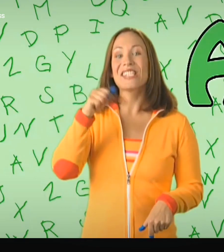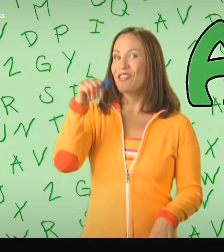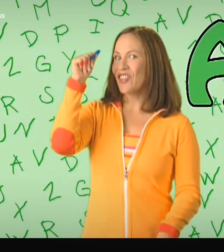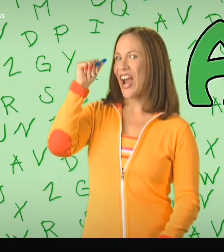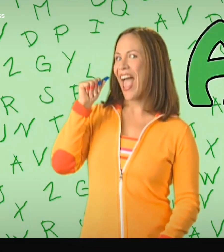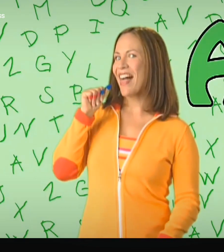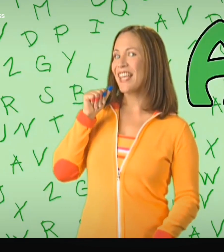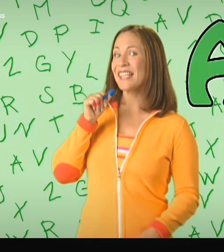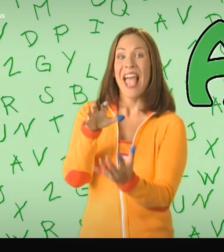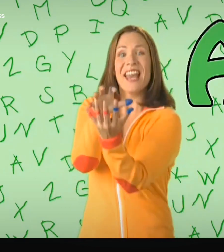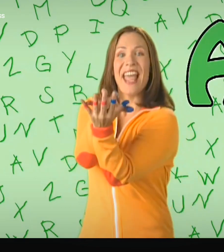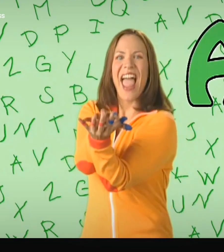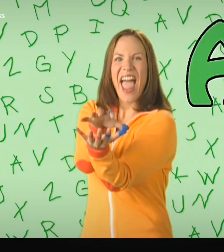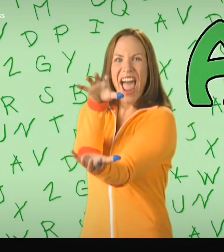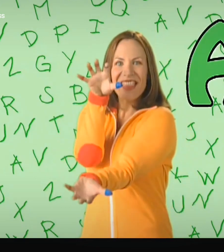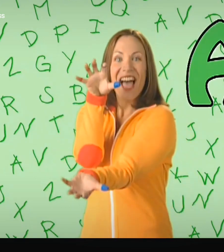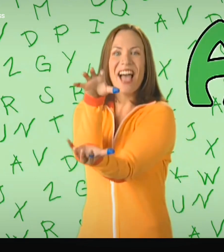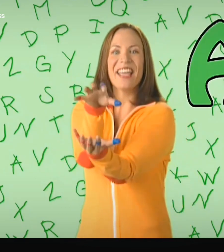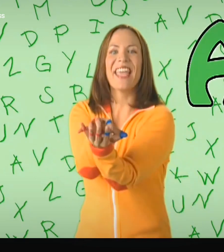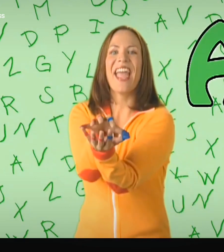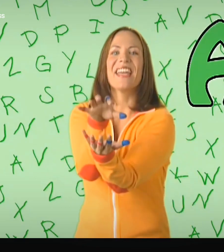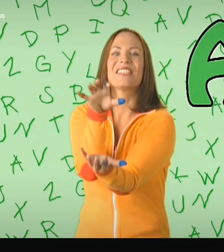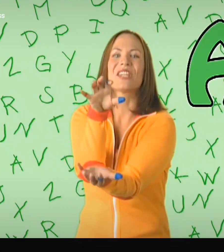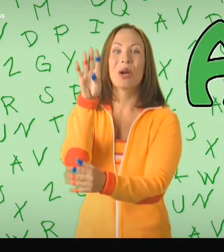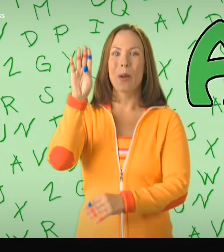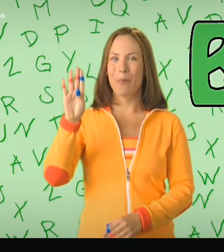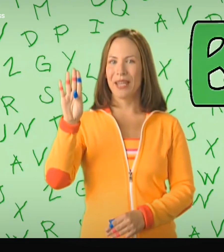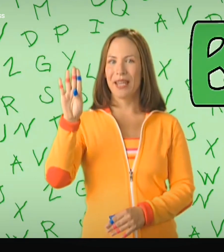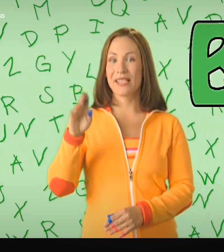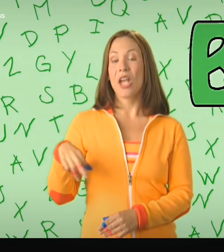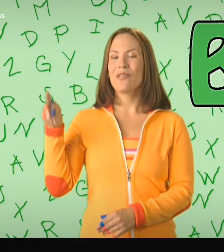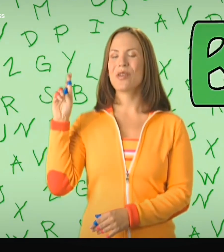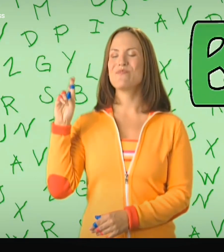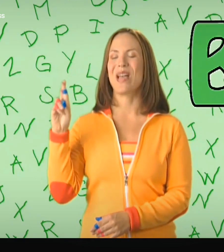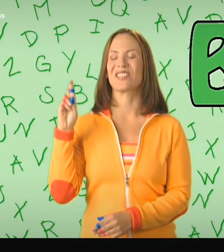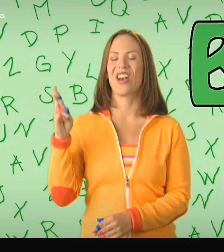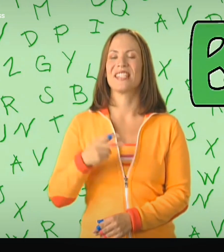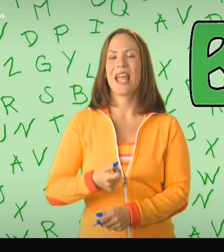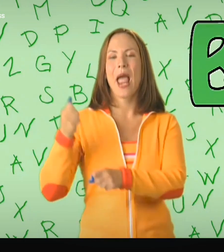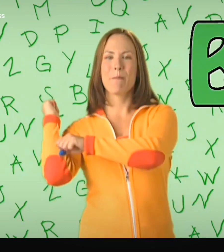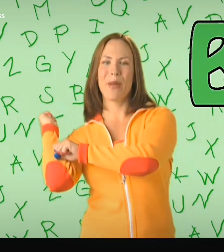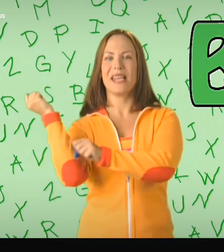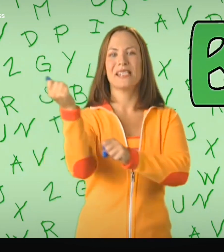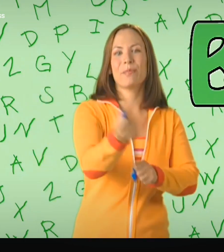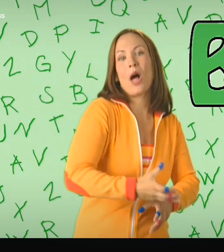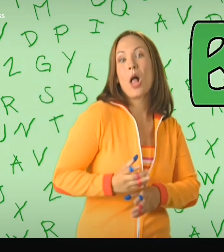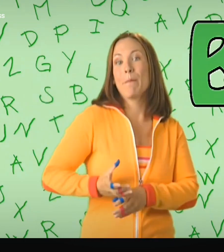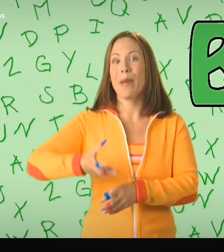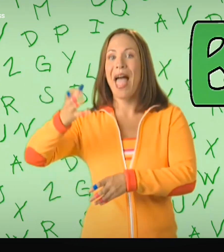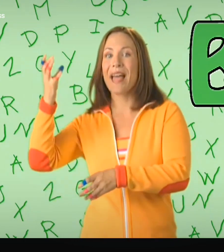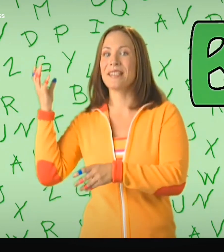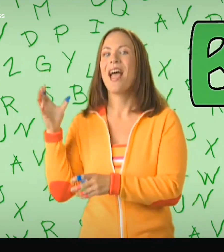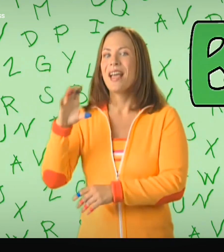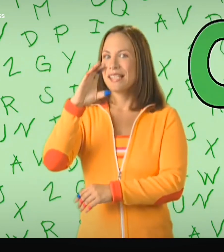B is for Alex and Alligator B is for Best Friend and Baseball Bat